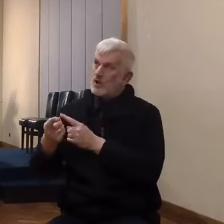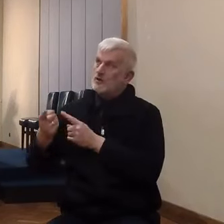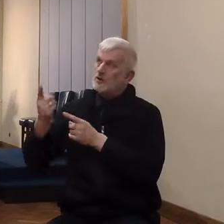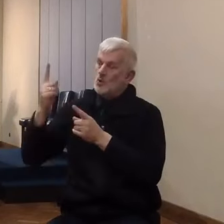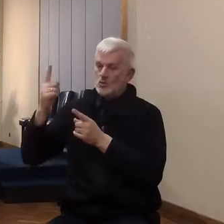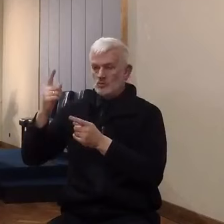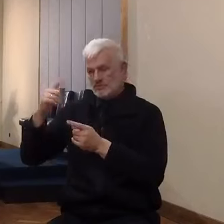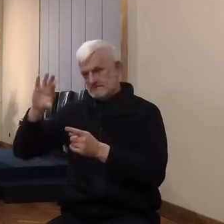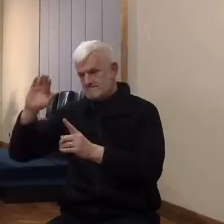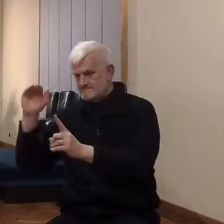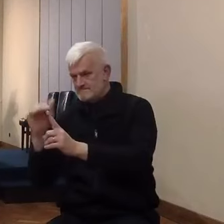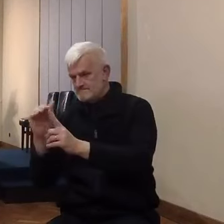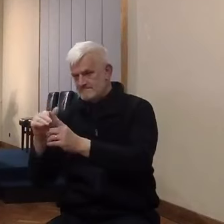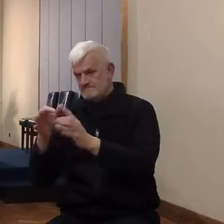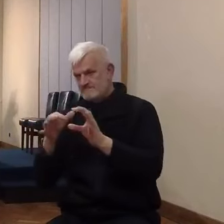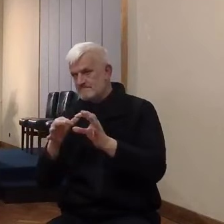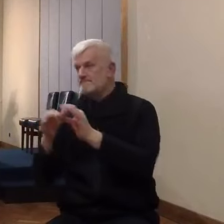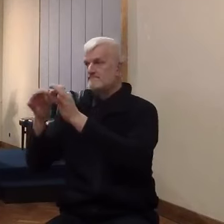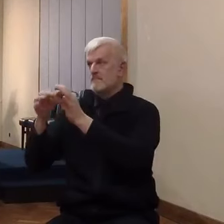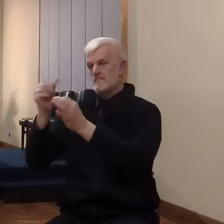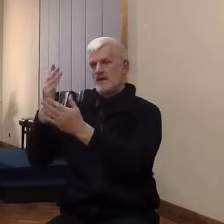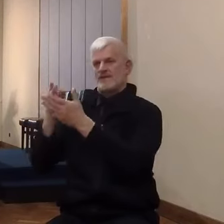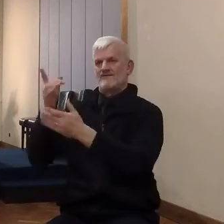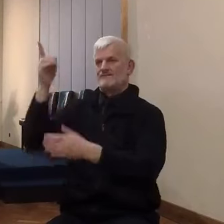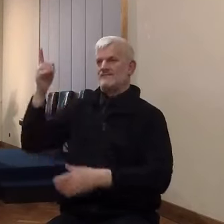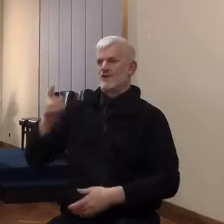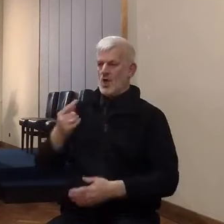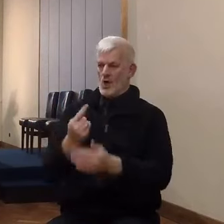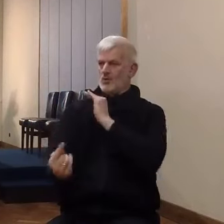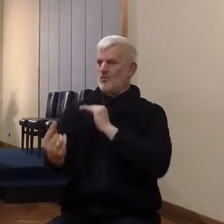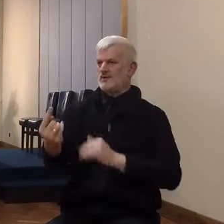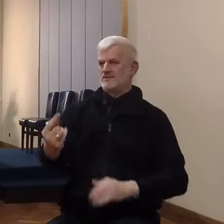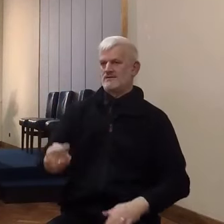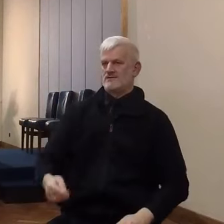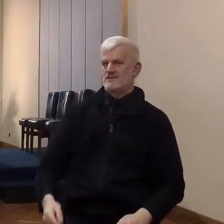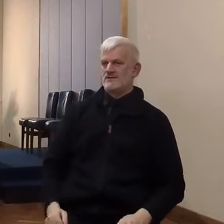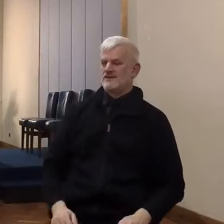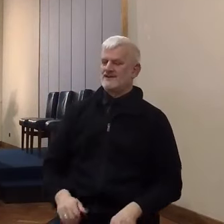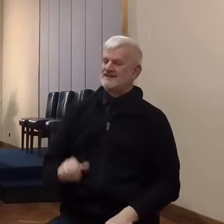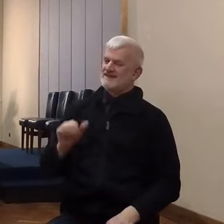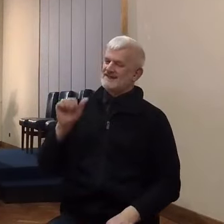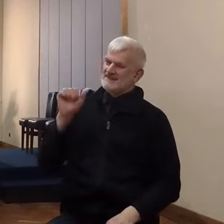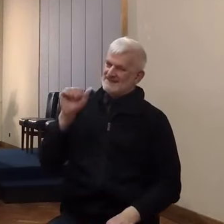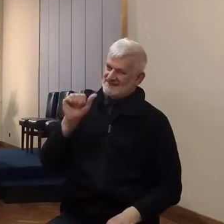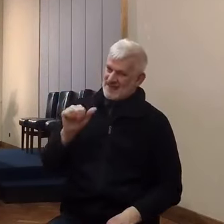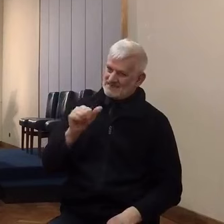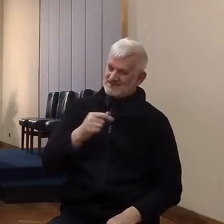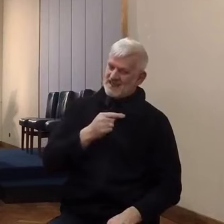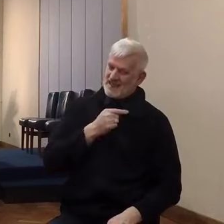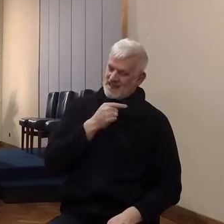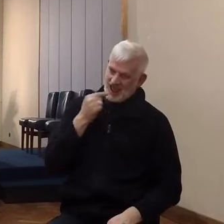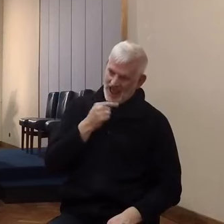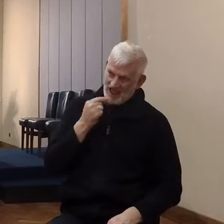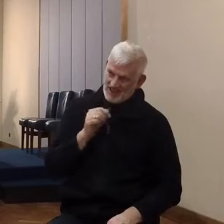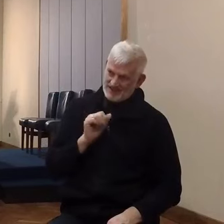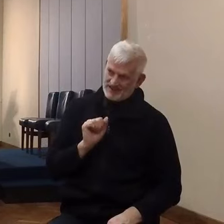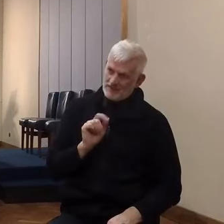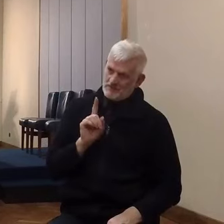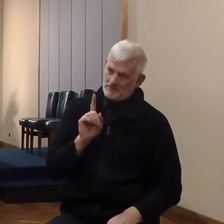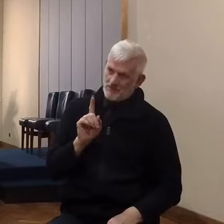true God. You may say she's wrong in life is prepared to risk her own death